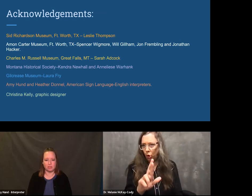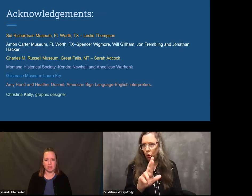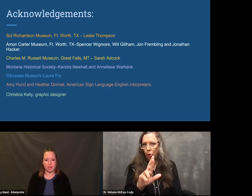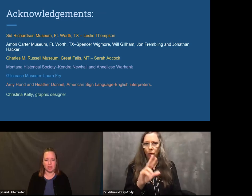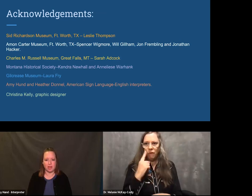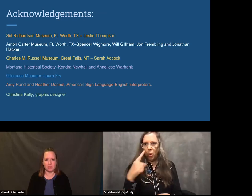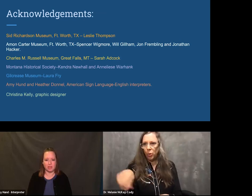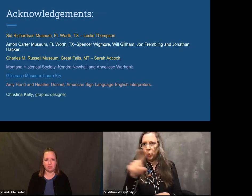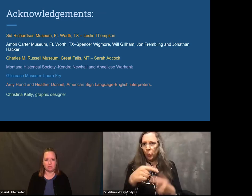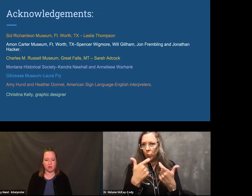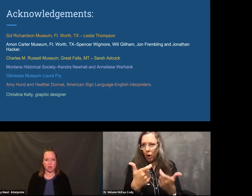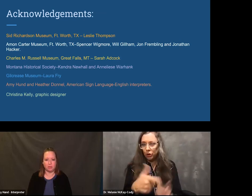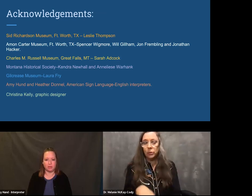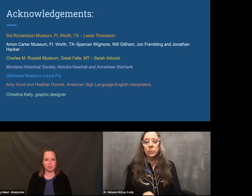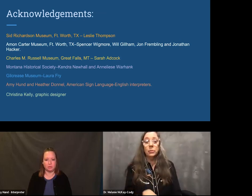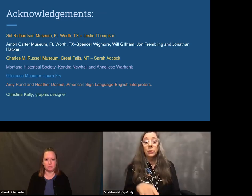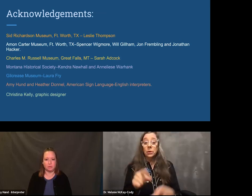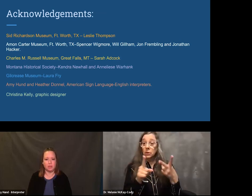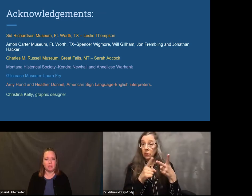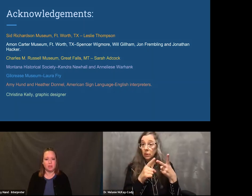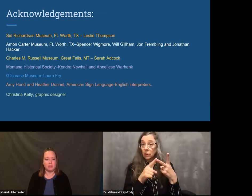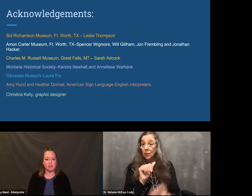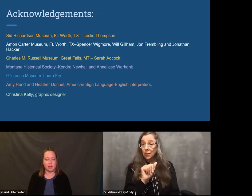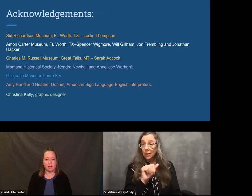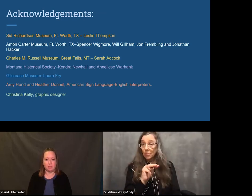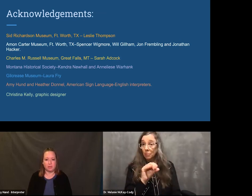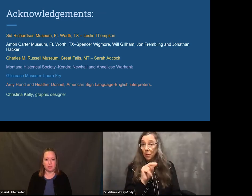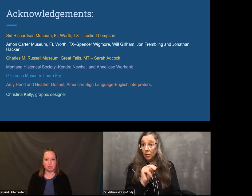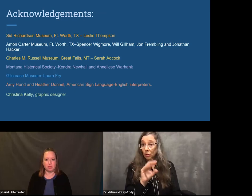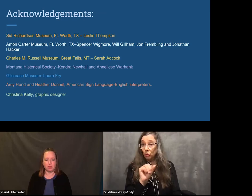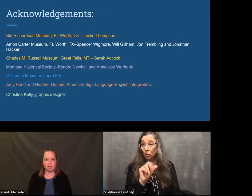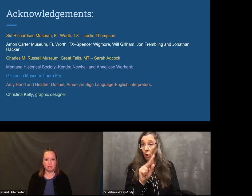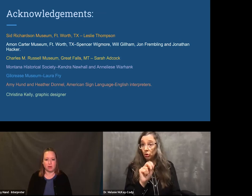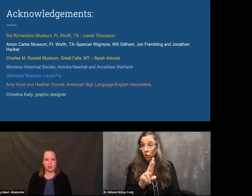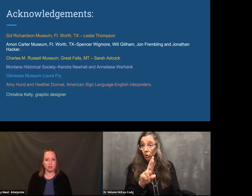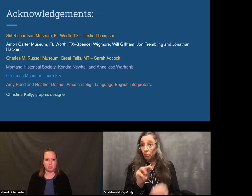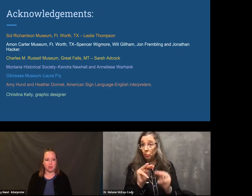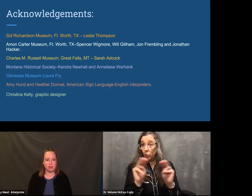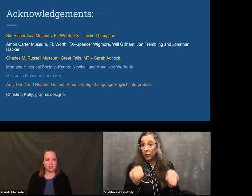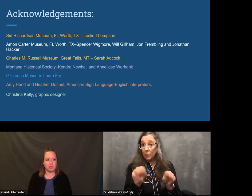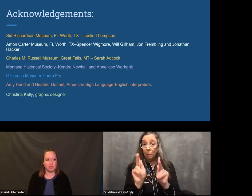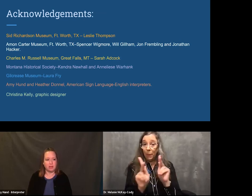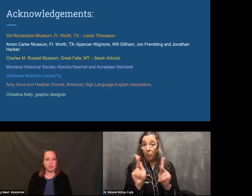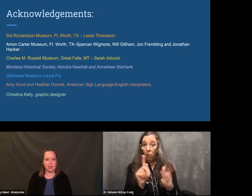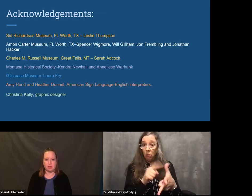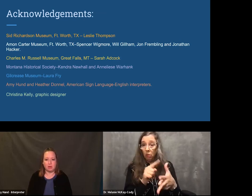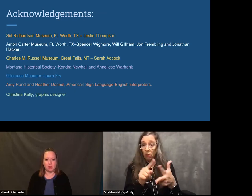webinar today. I thank you for helping to set up this webinar for everyone. The Ammon